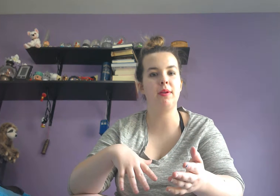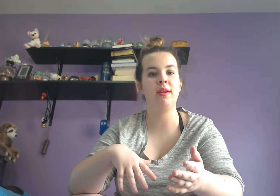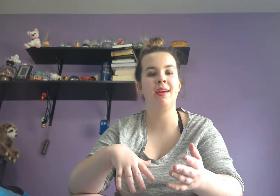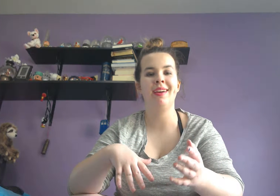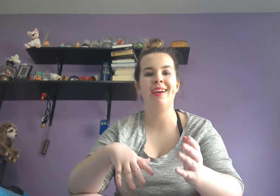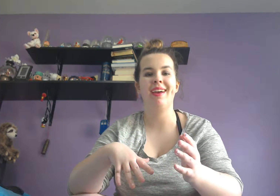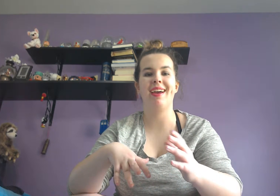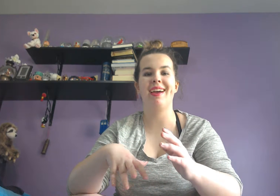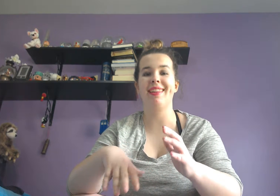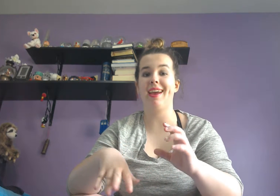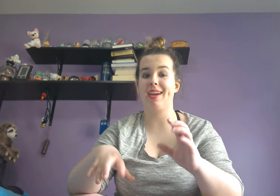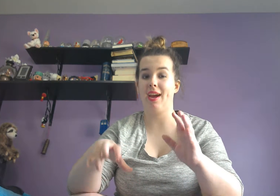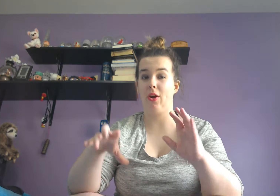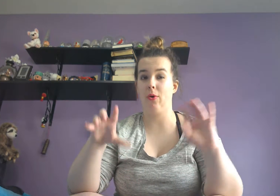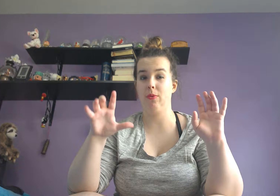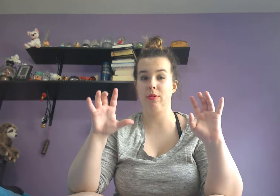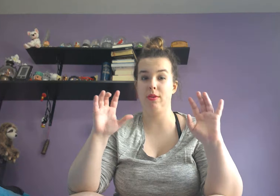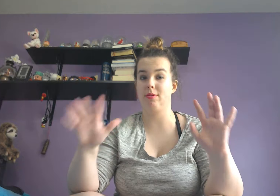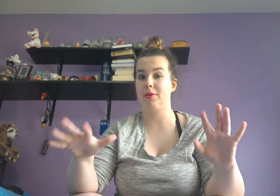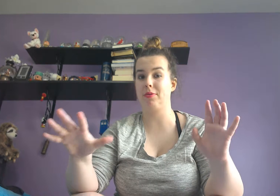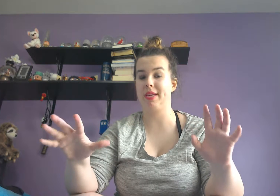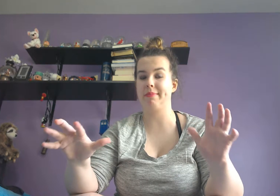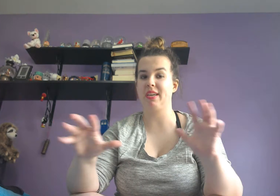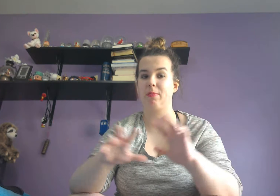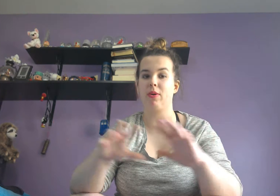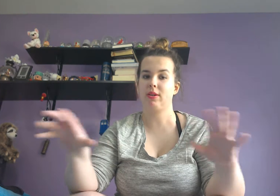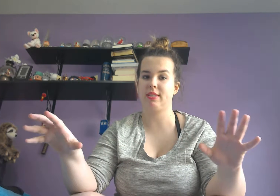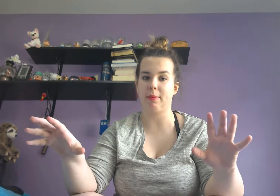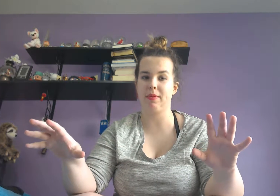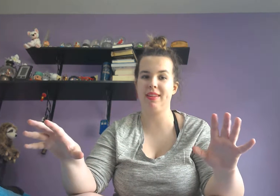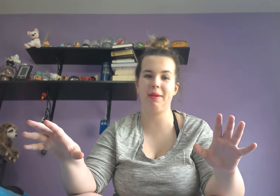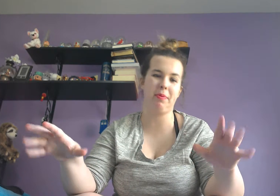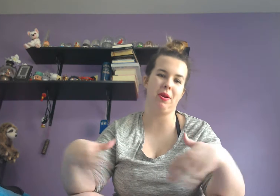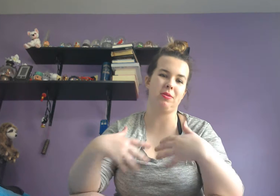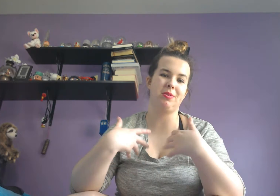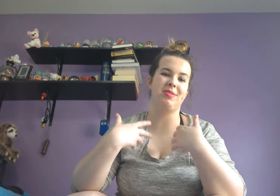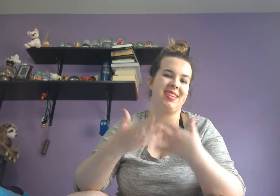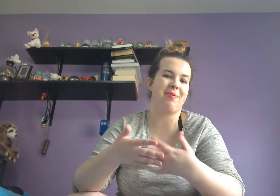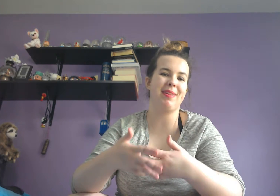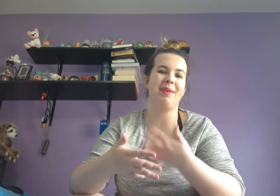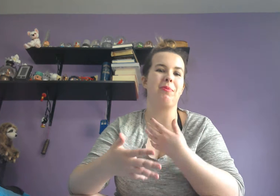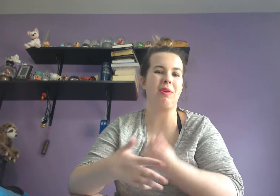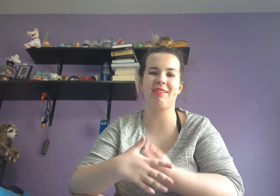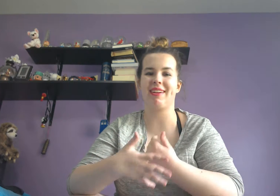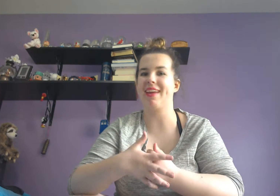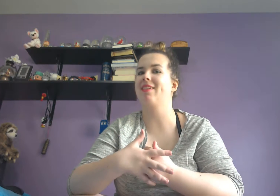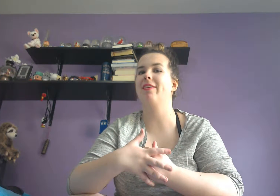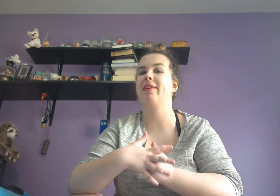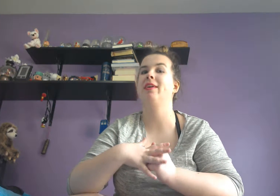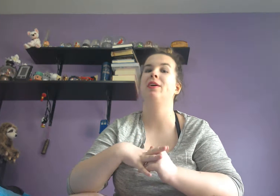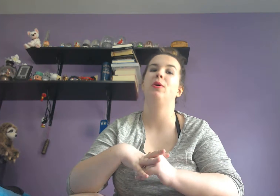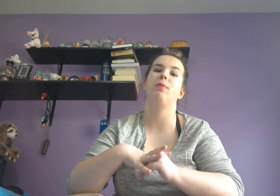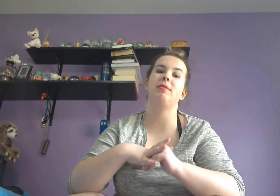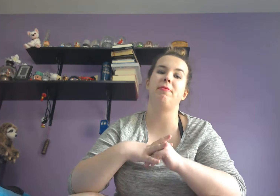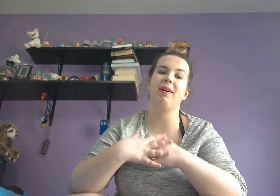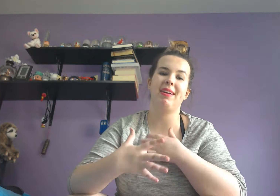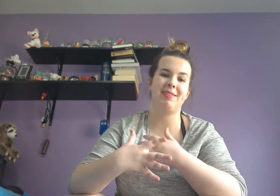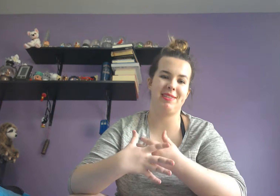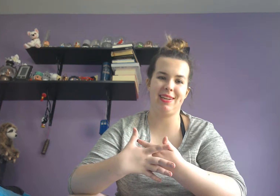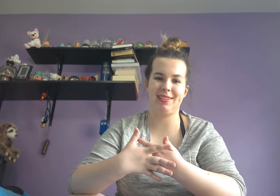and, like, how those two teams, like, work separately but also secretly work together was very interesting to